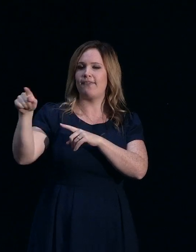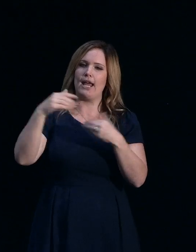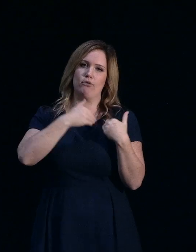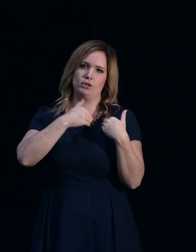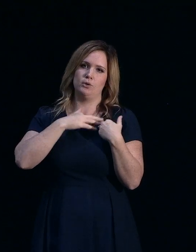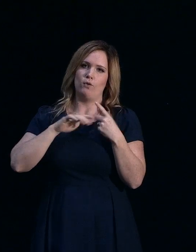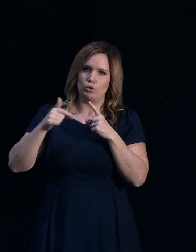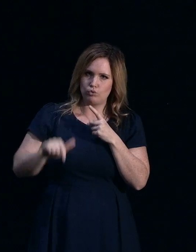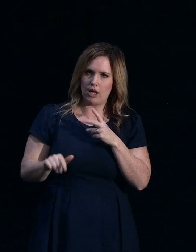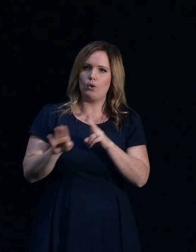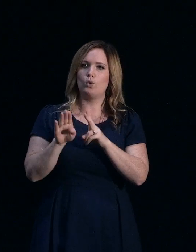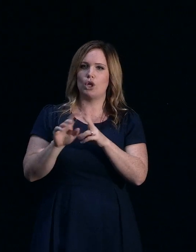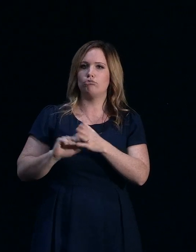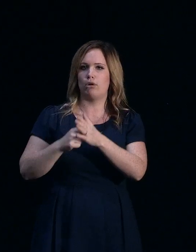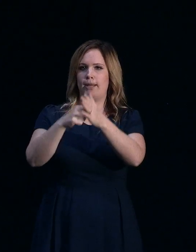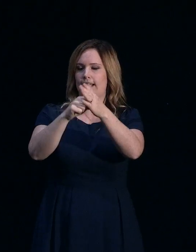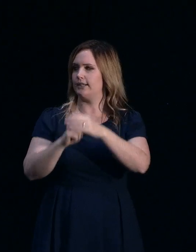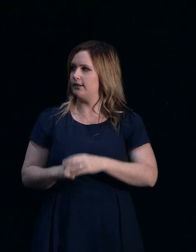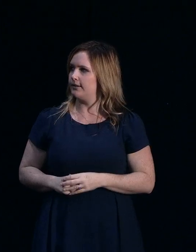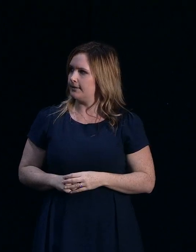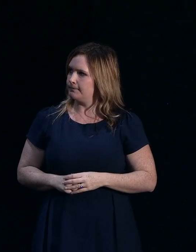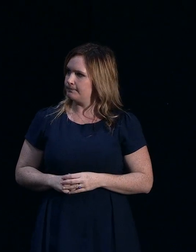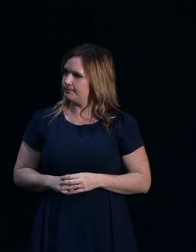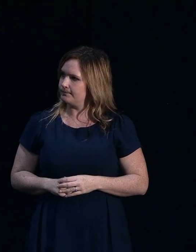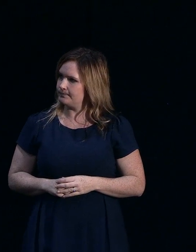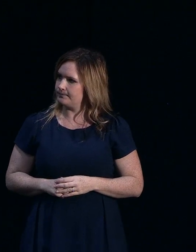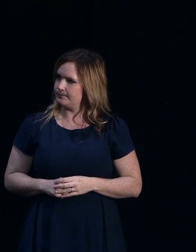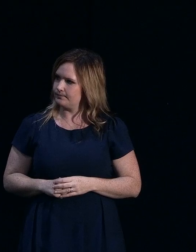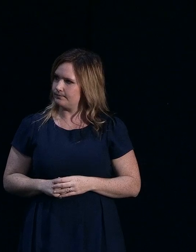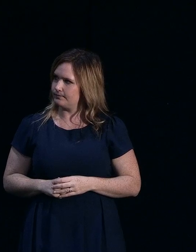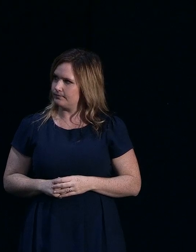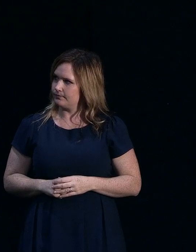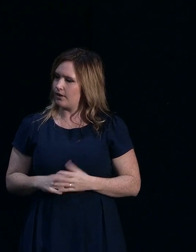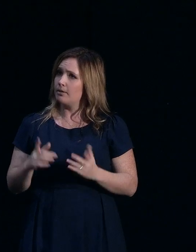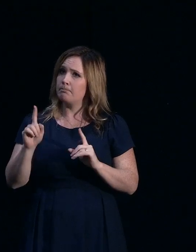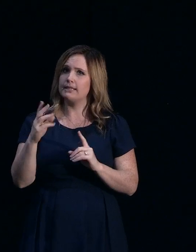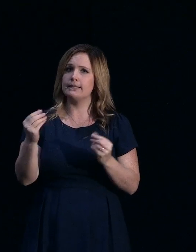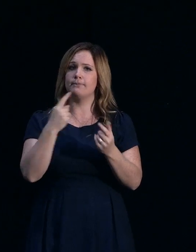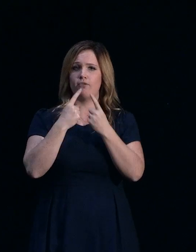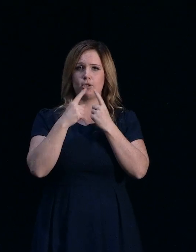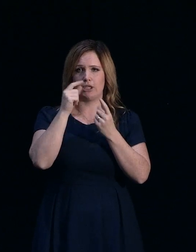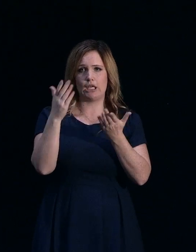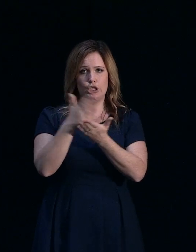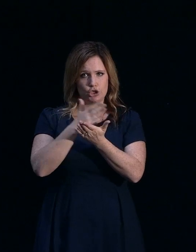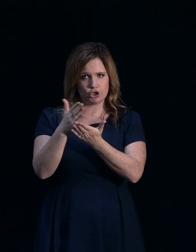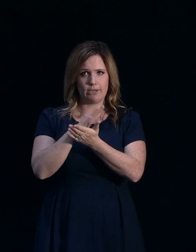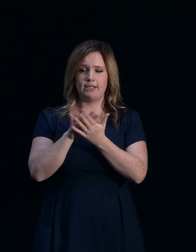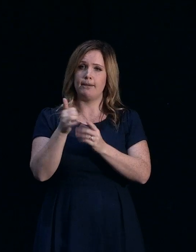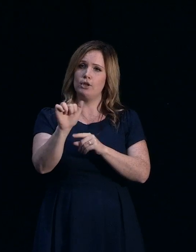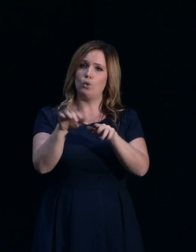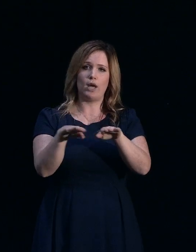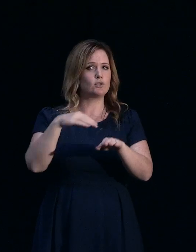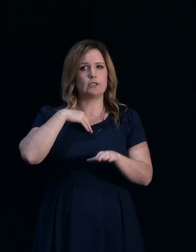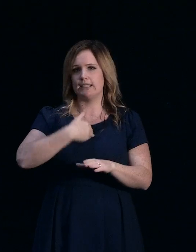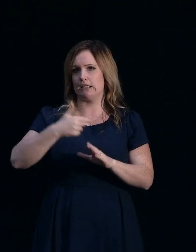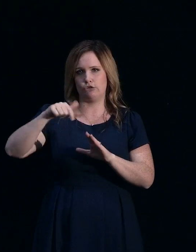repair of your property. So, information is shared. So, it may be that your property doesn't require